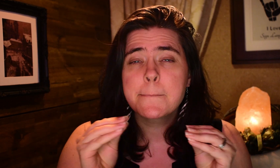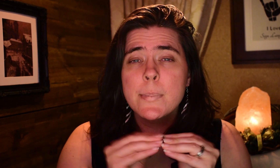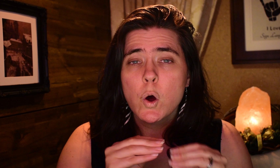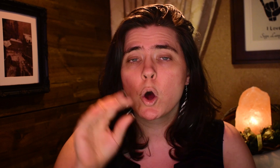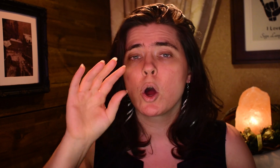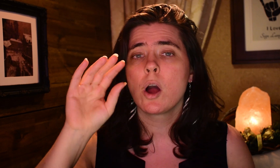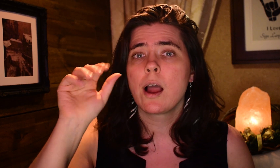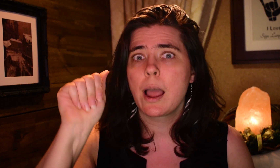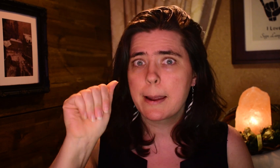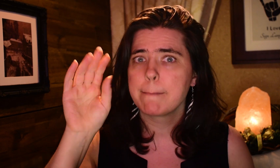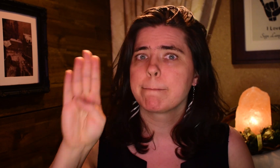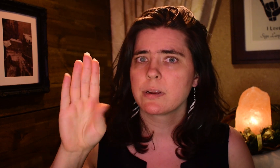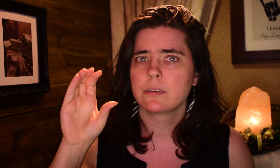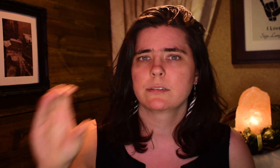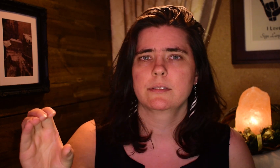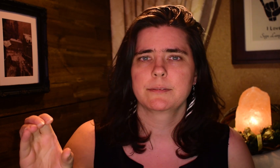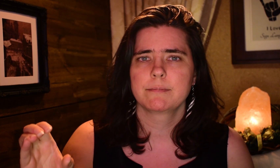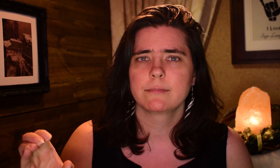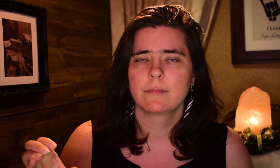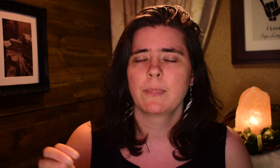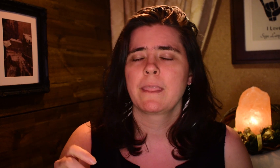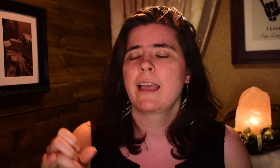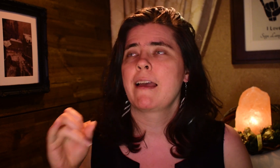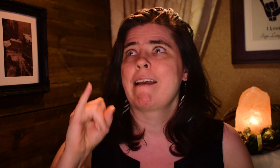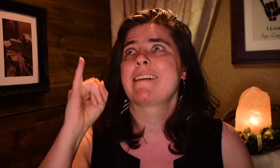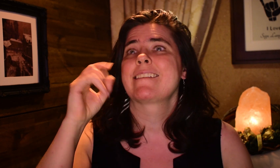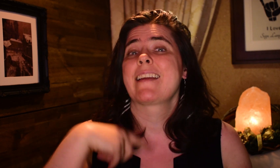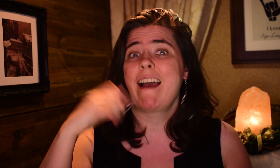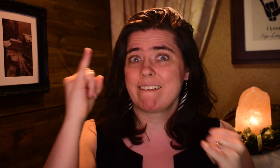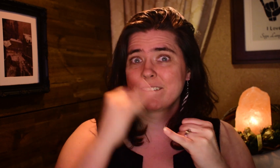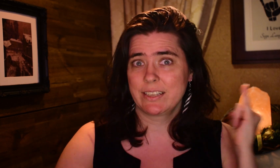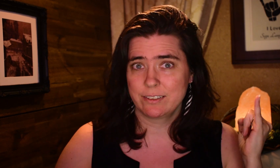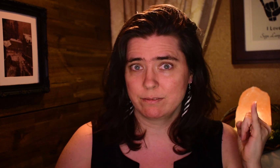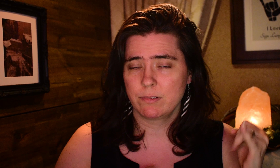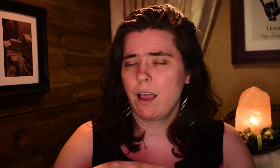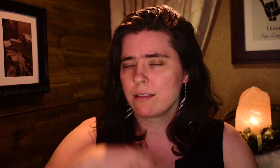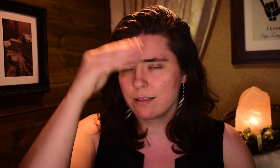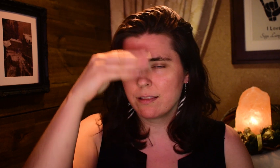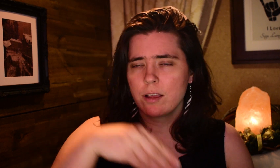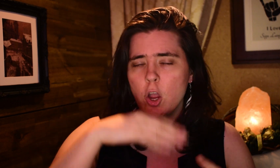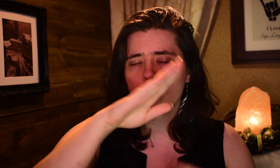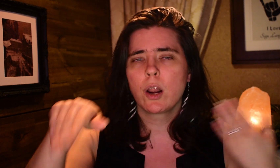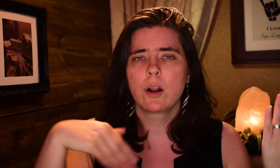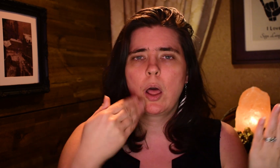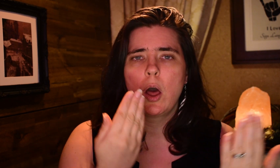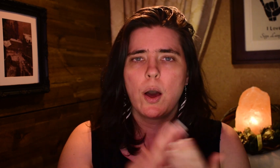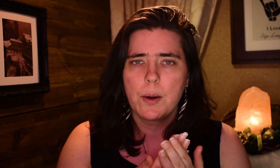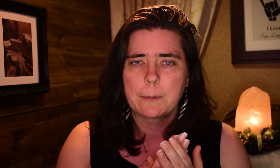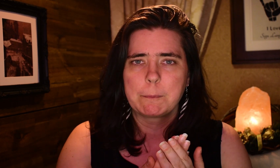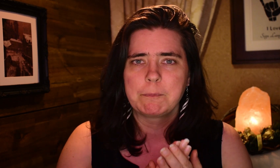learn more ABCs. And at last, I learned all